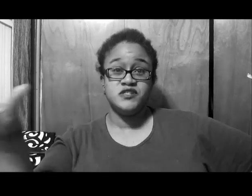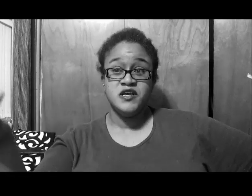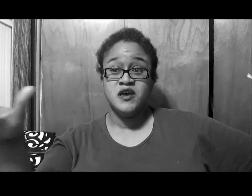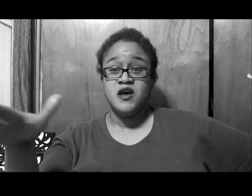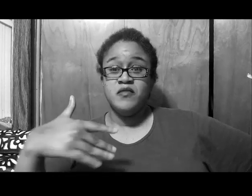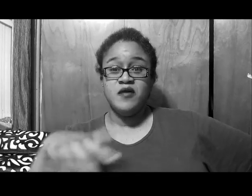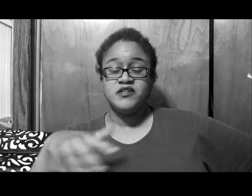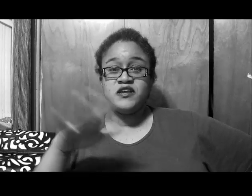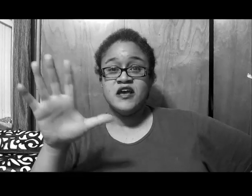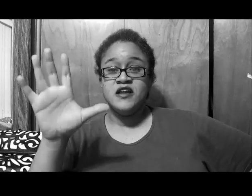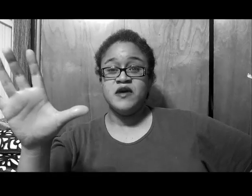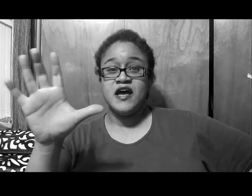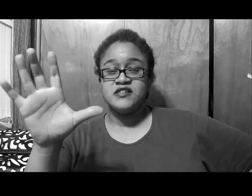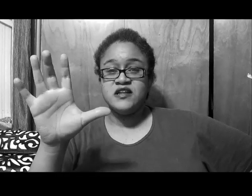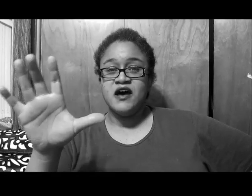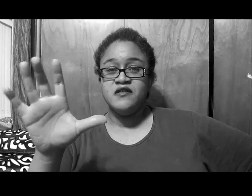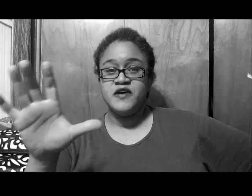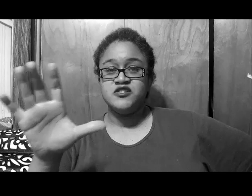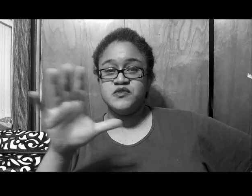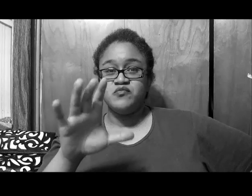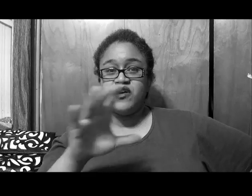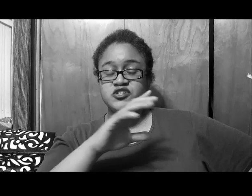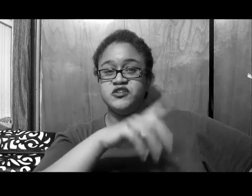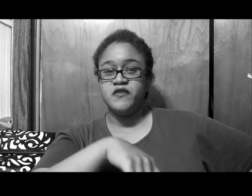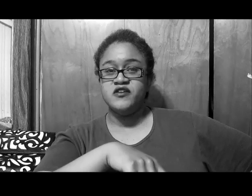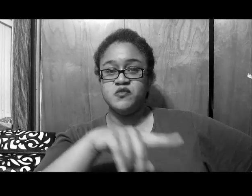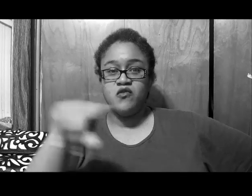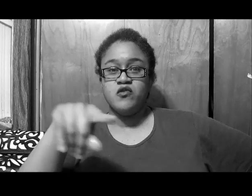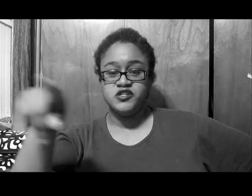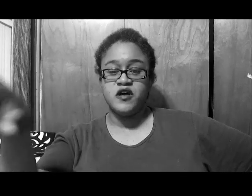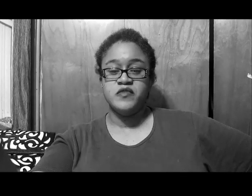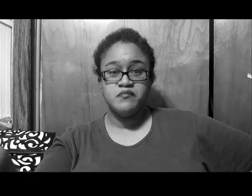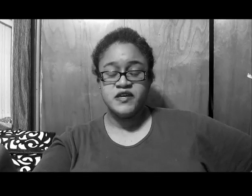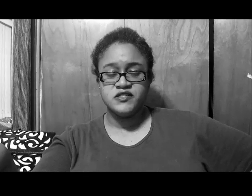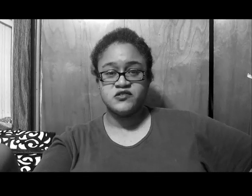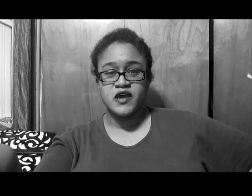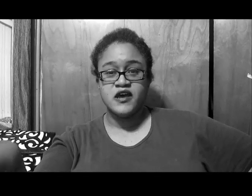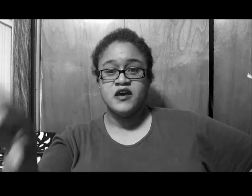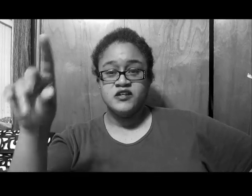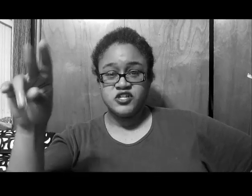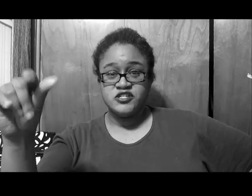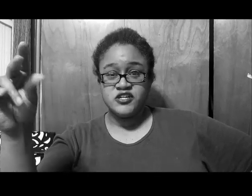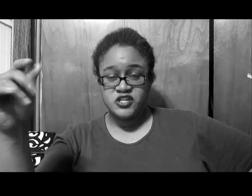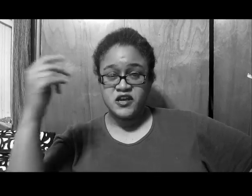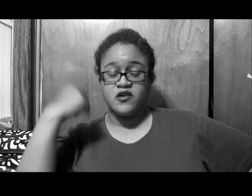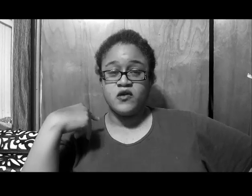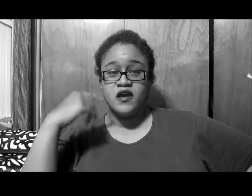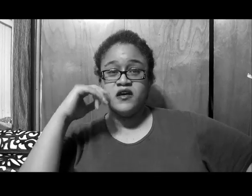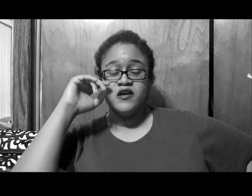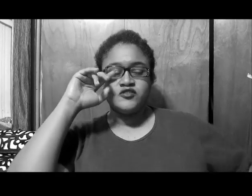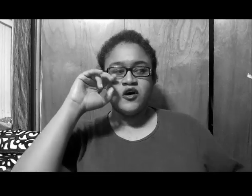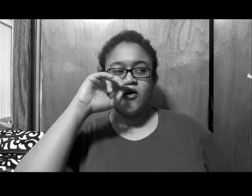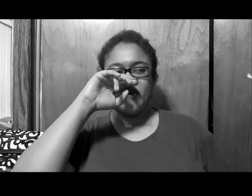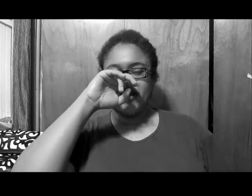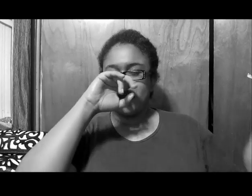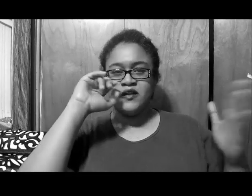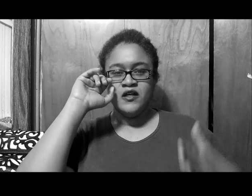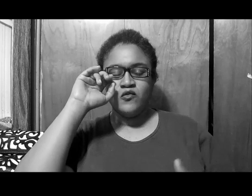see, but I'm just saying, Candyman has a lot of investments, she's a very smart woman, she come in that business, okay, ching, ching, ching, okay, so, in other